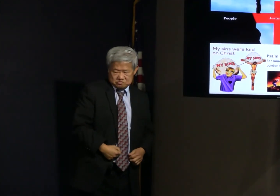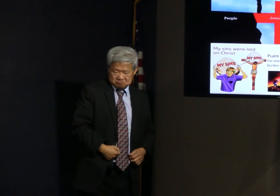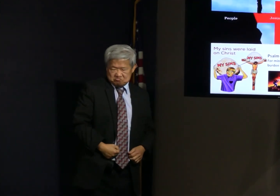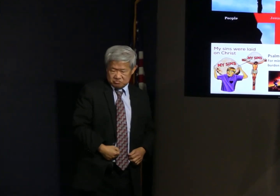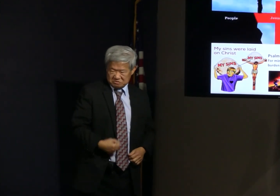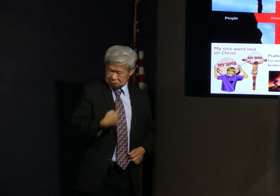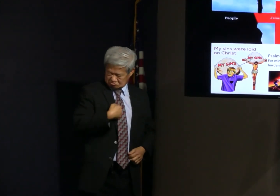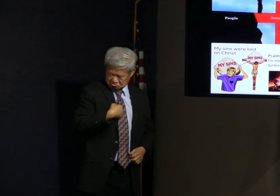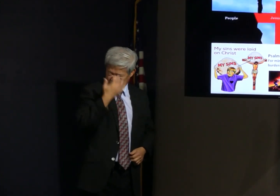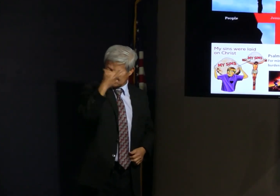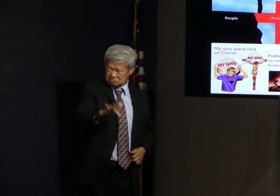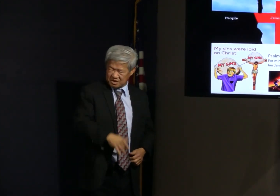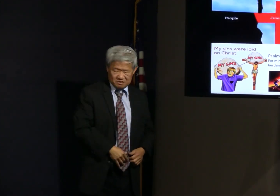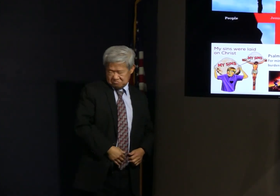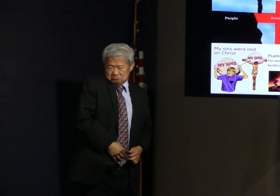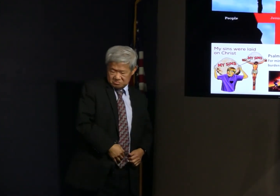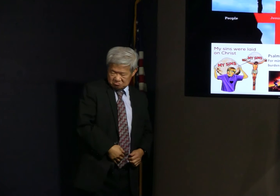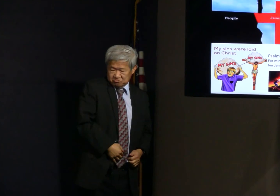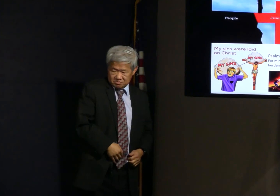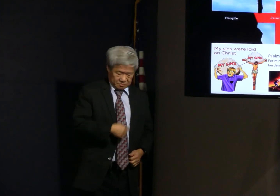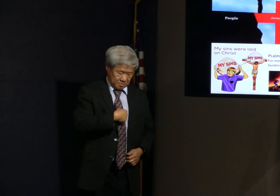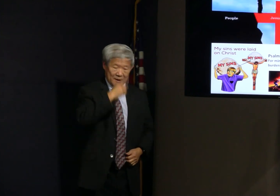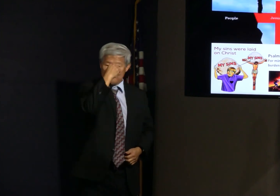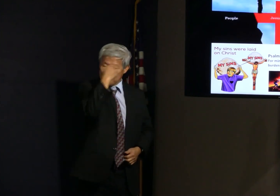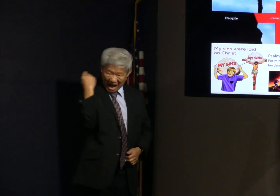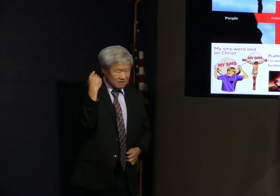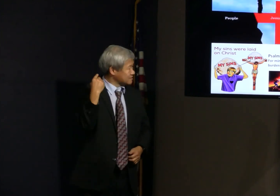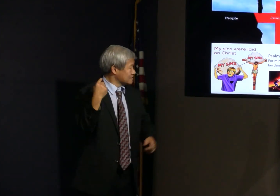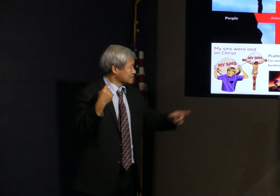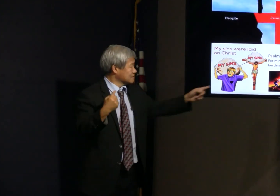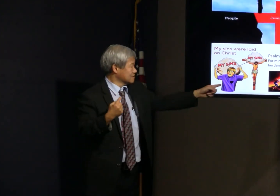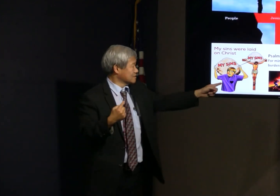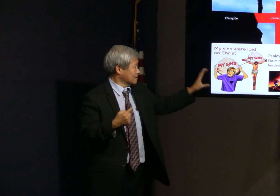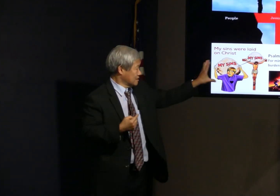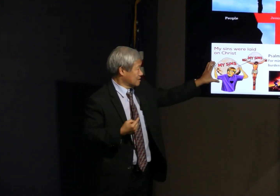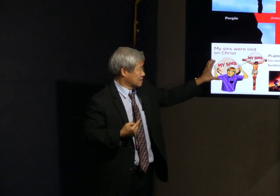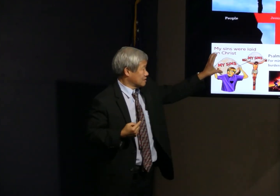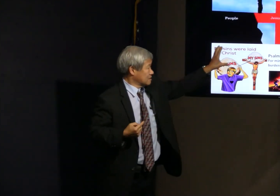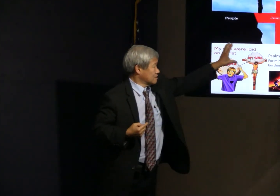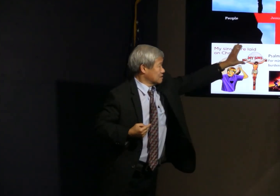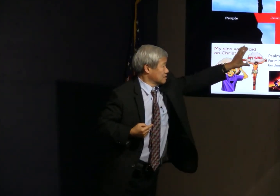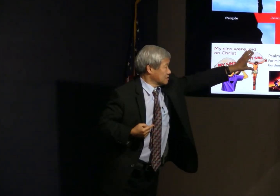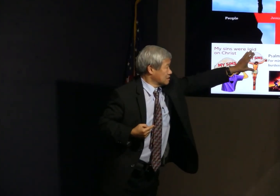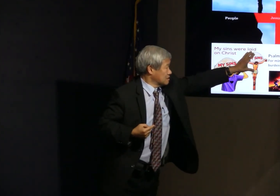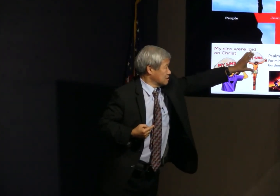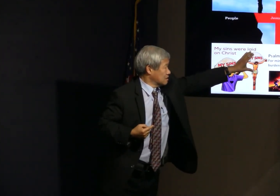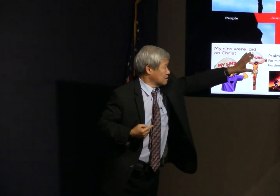You know, the person who says that they don't need to be saved, they have this great burden.